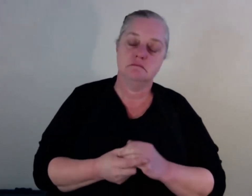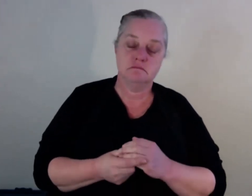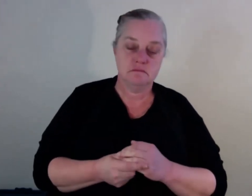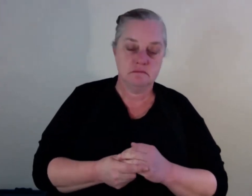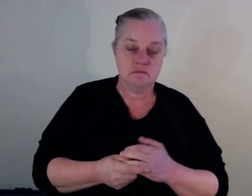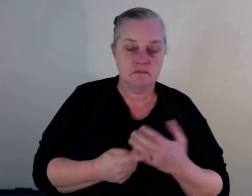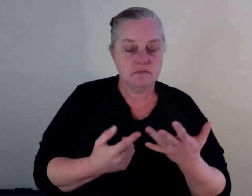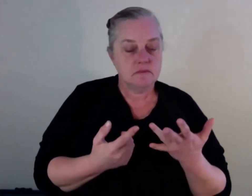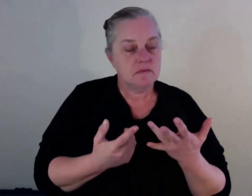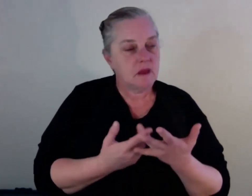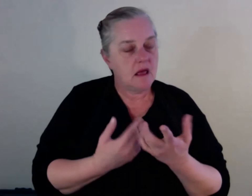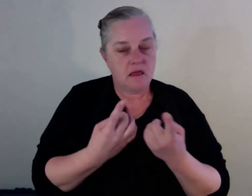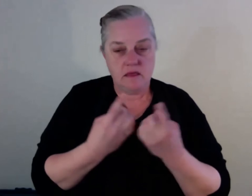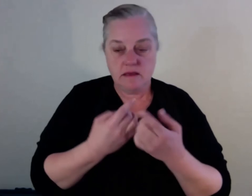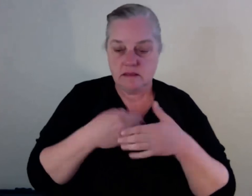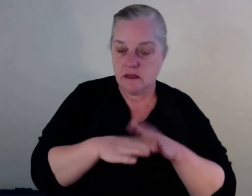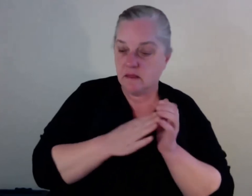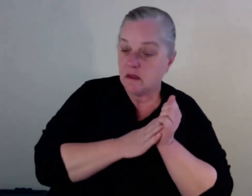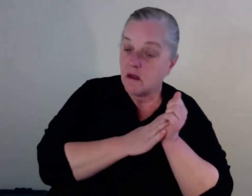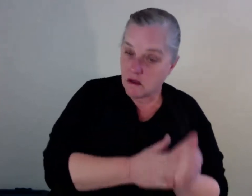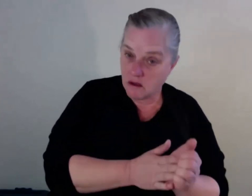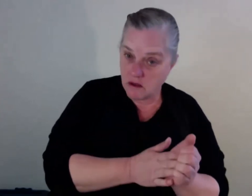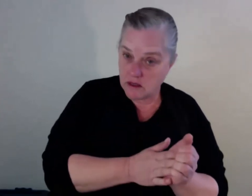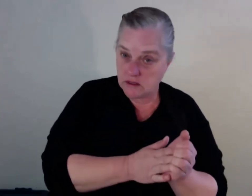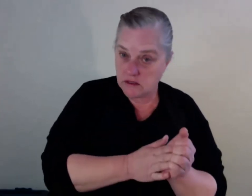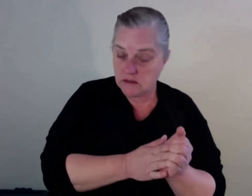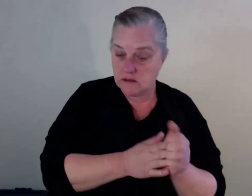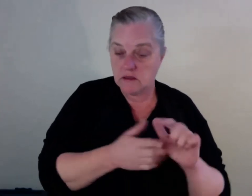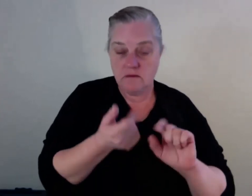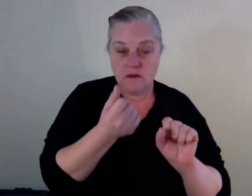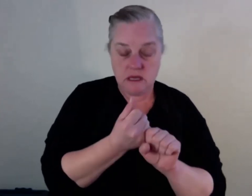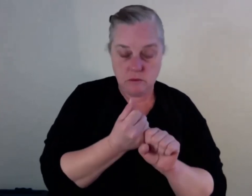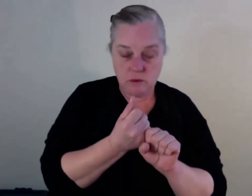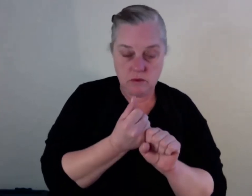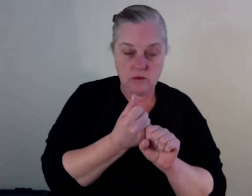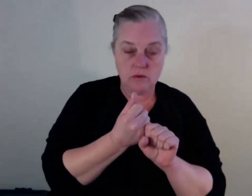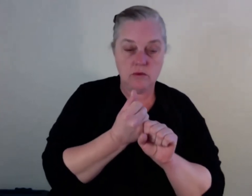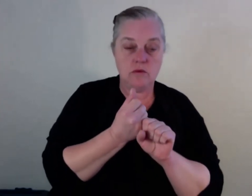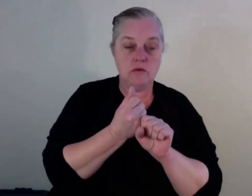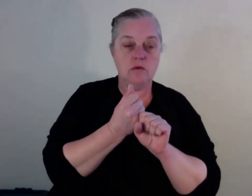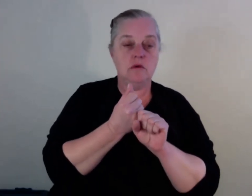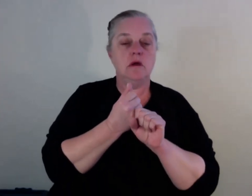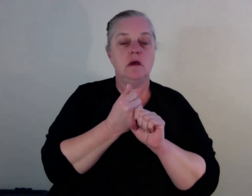you know, when you have sexuality and gender diverse people accessing alcohol and other drug support